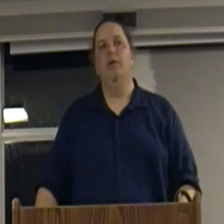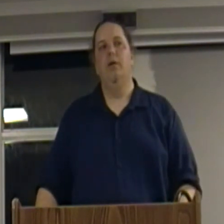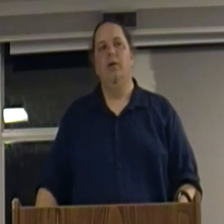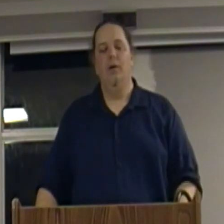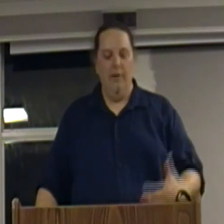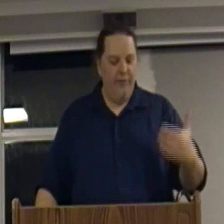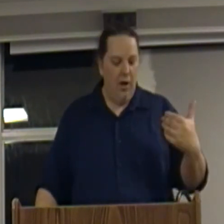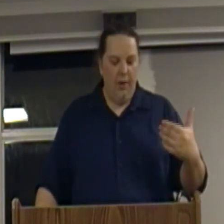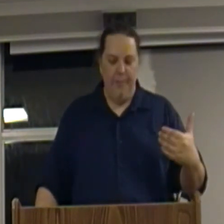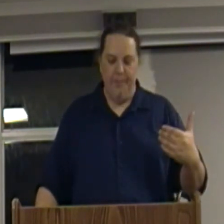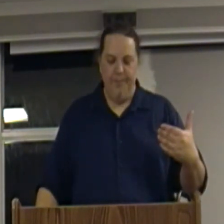from